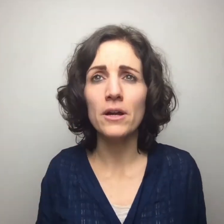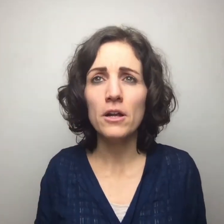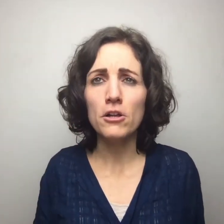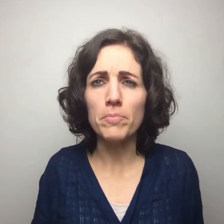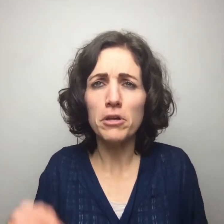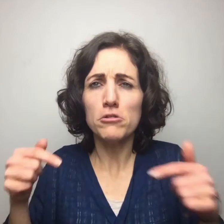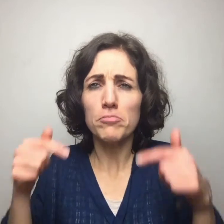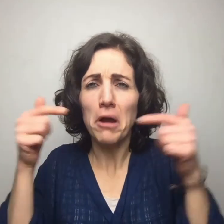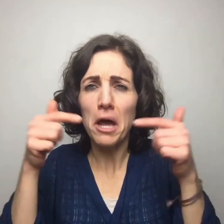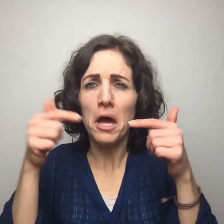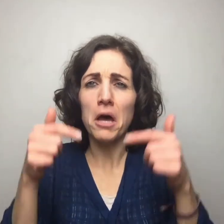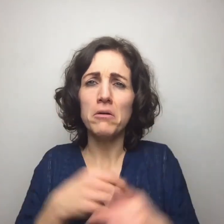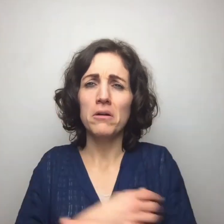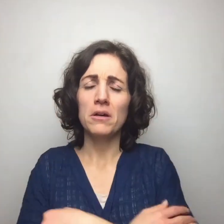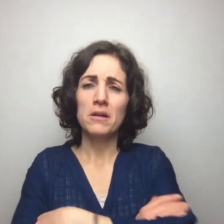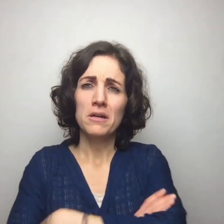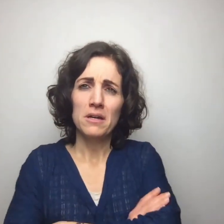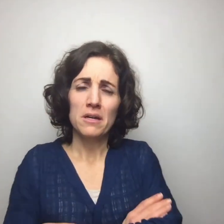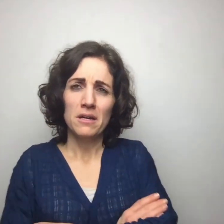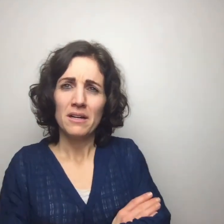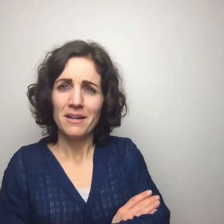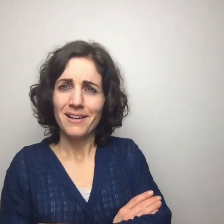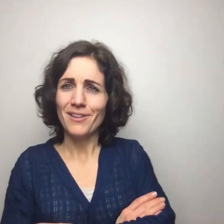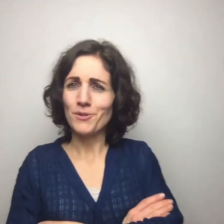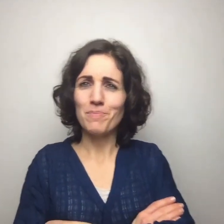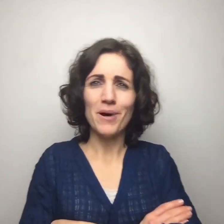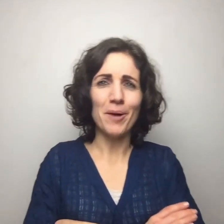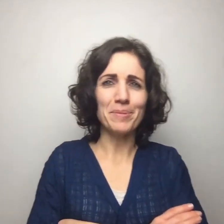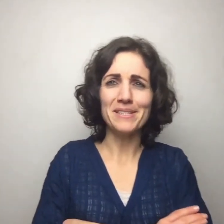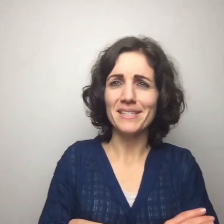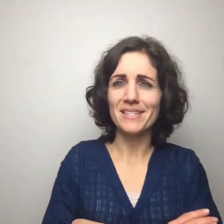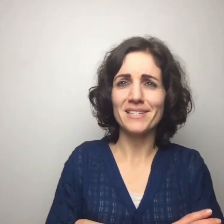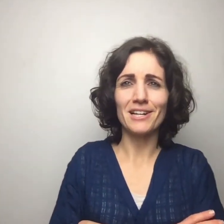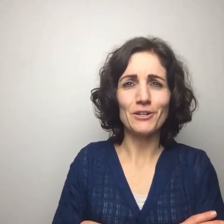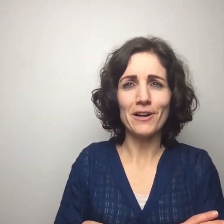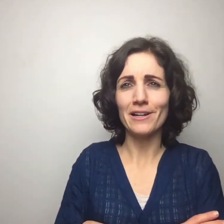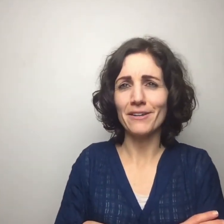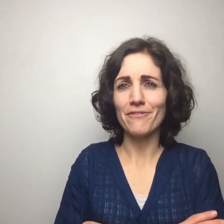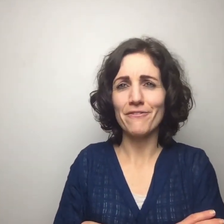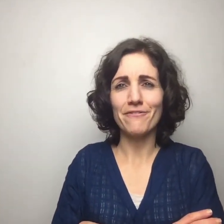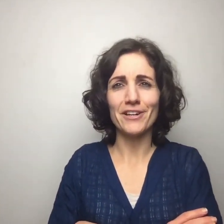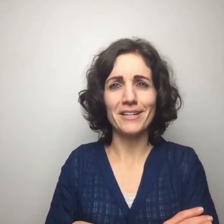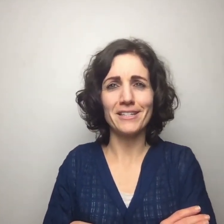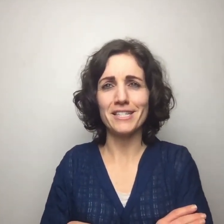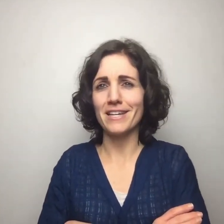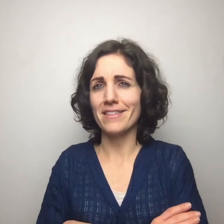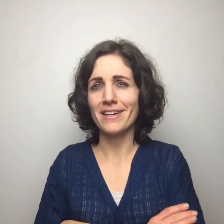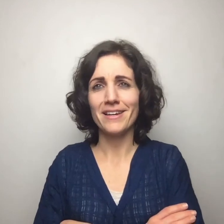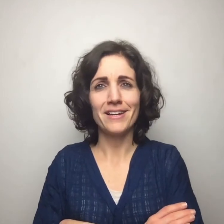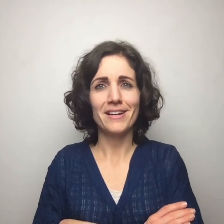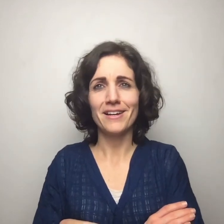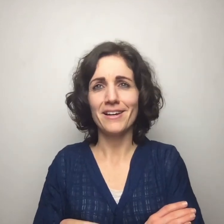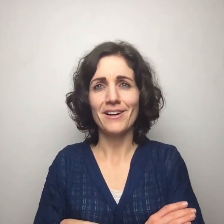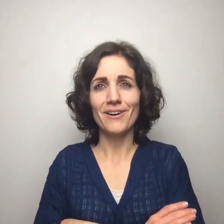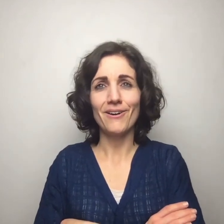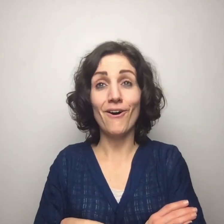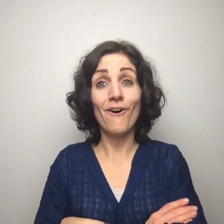the pinch brown. And those poppy seeds stuck in your ugly fucking teeth. Oh